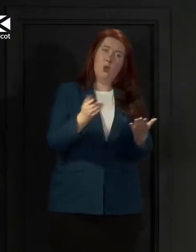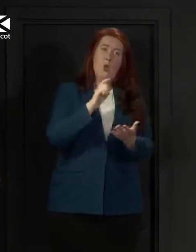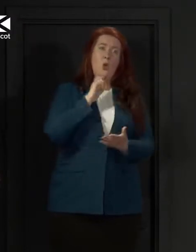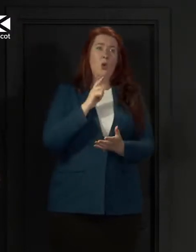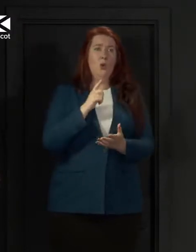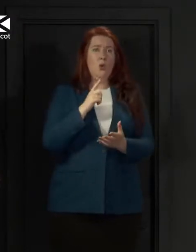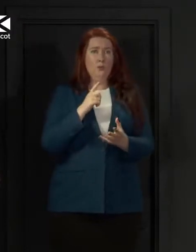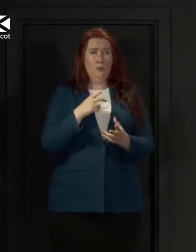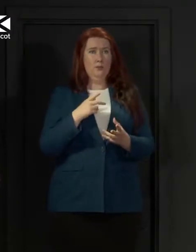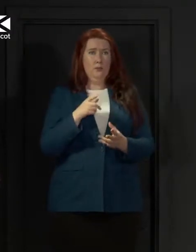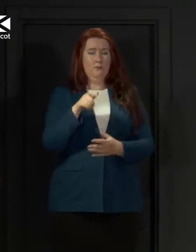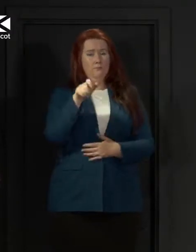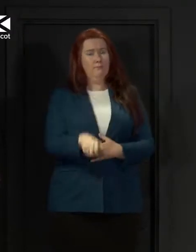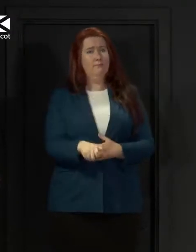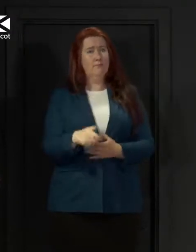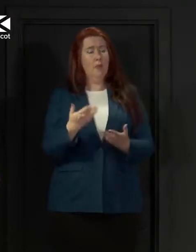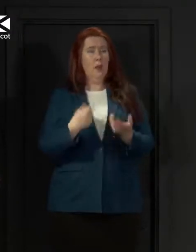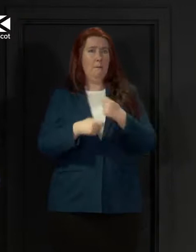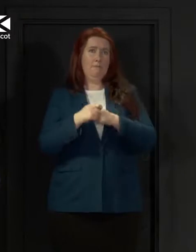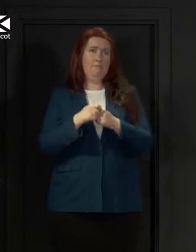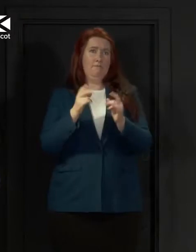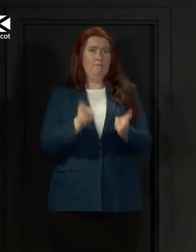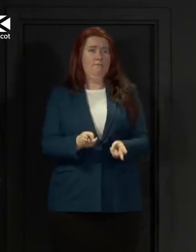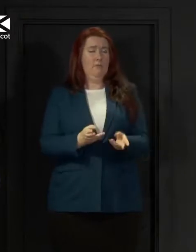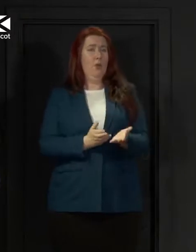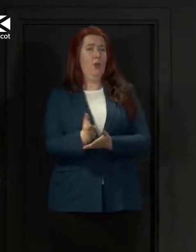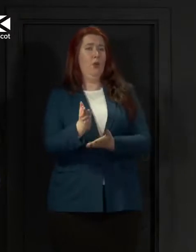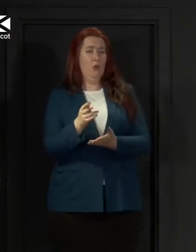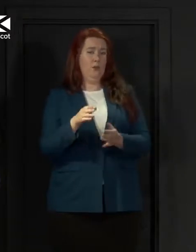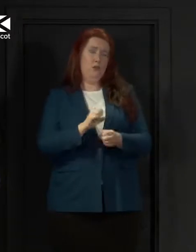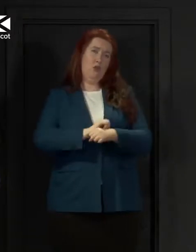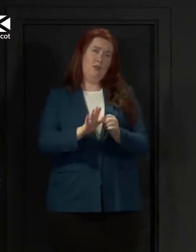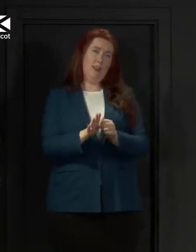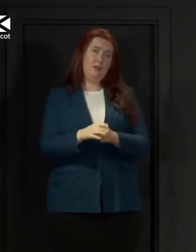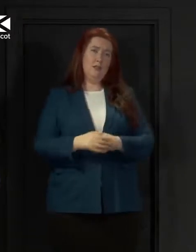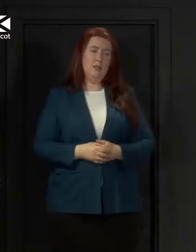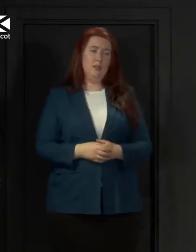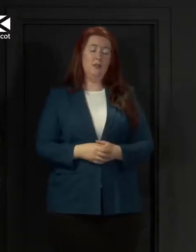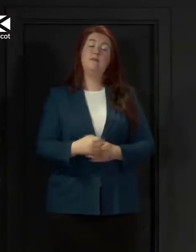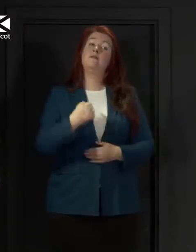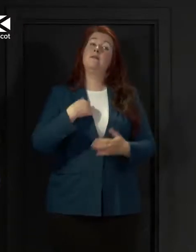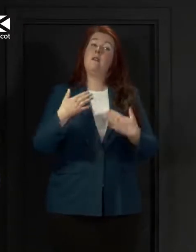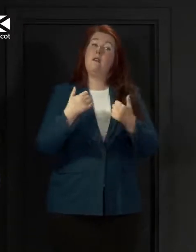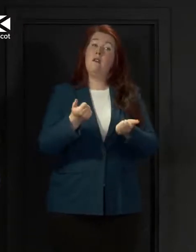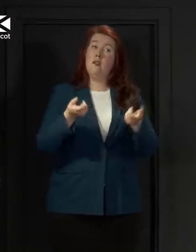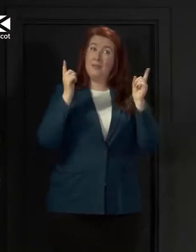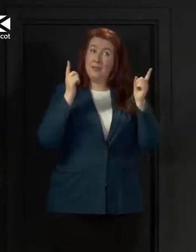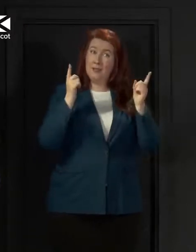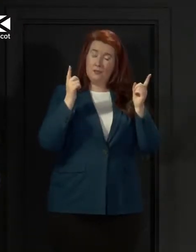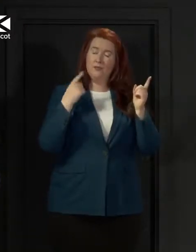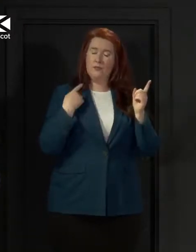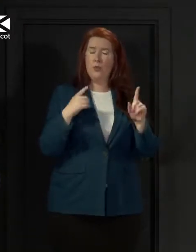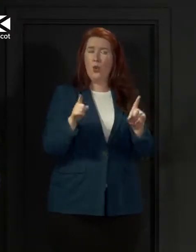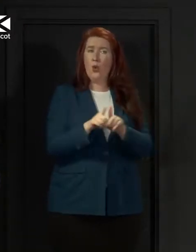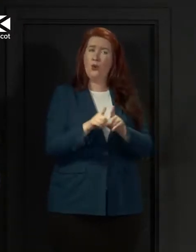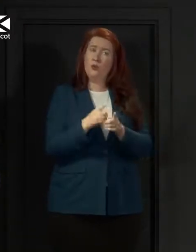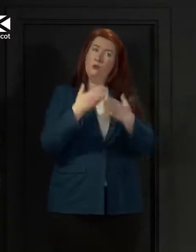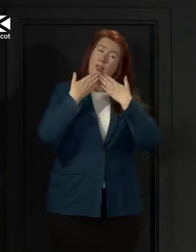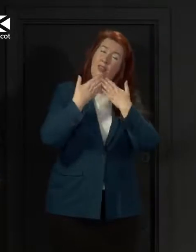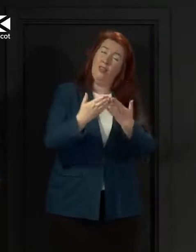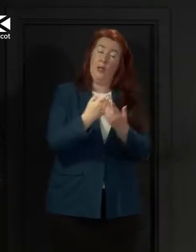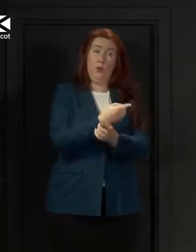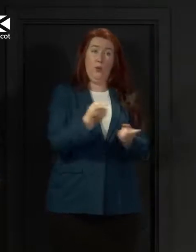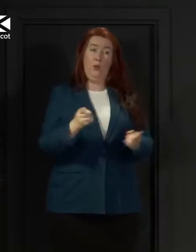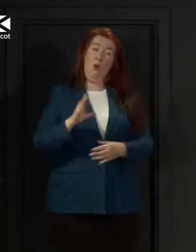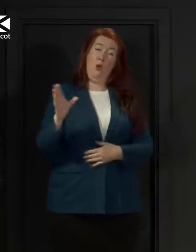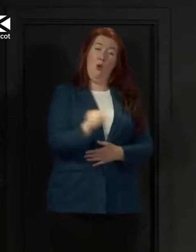a loved one to this virus. As Health Secretary, I also want to once again thank all those